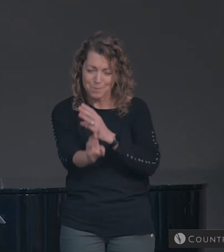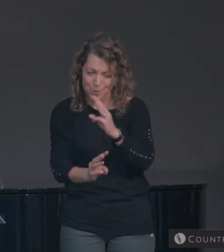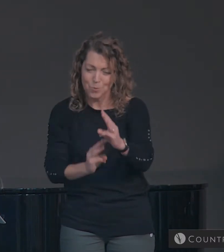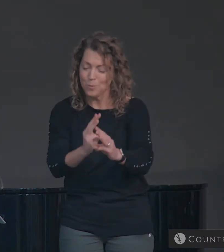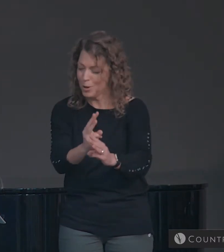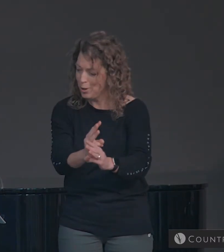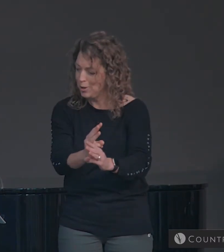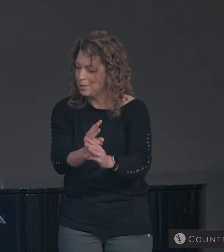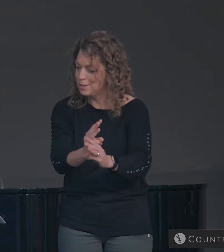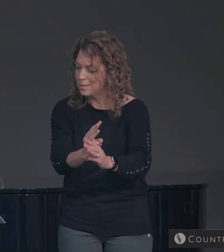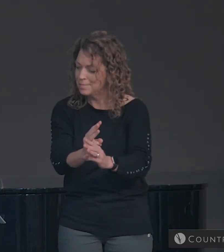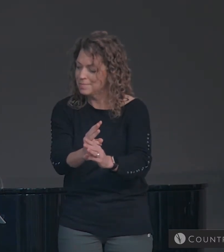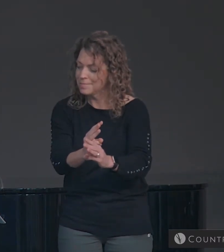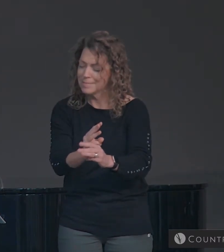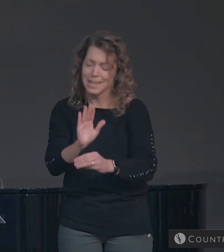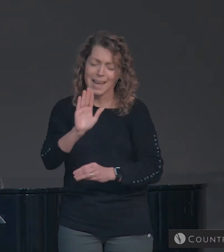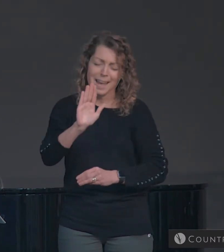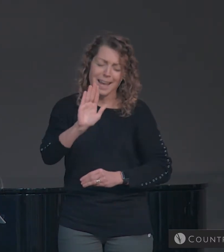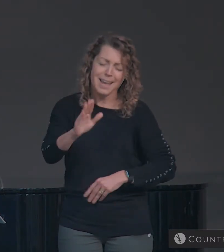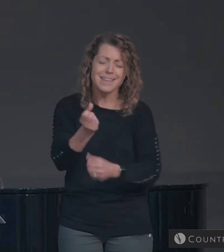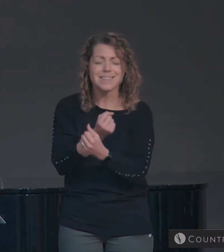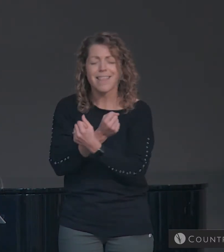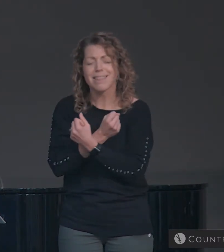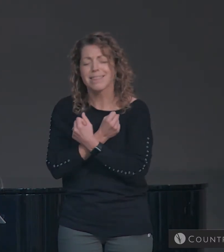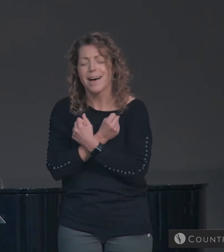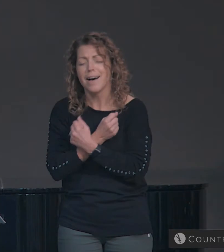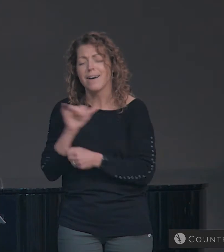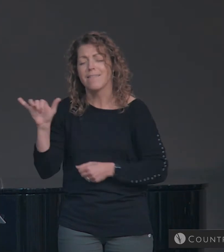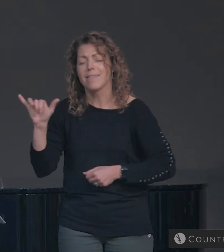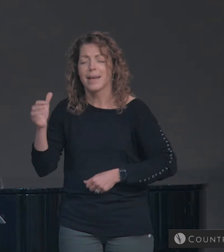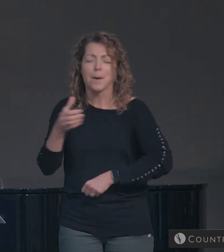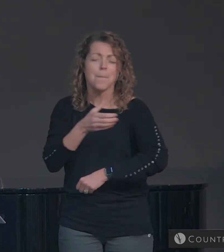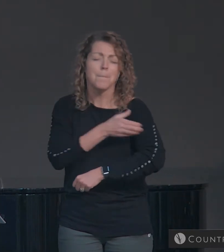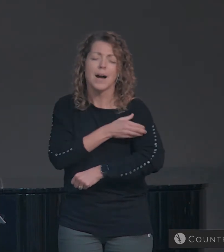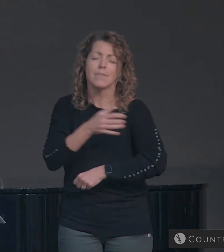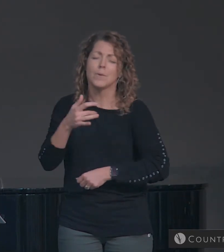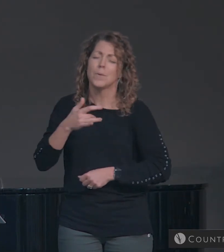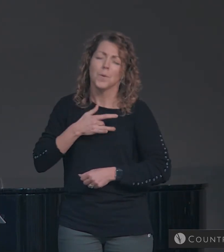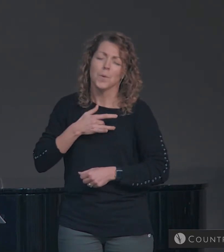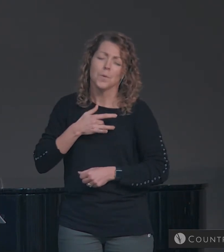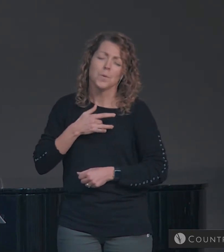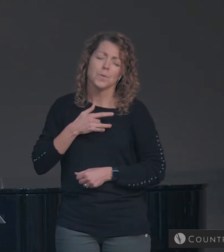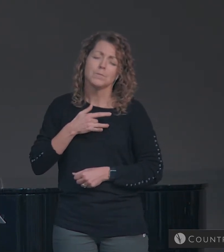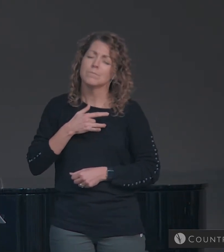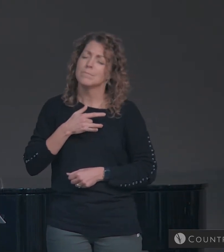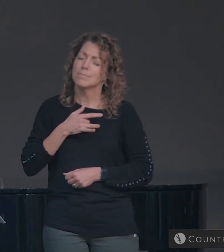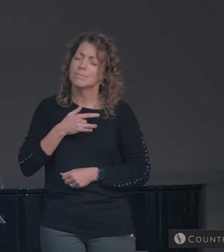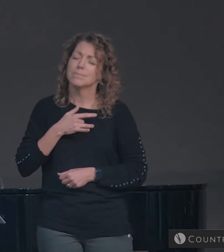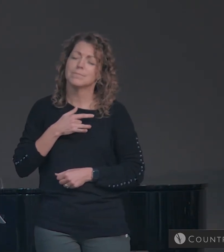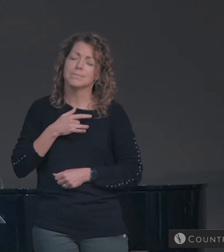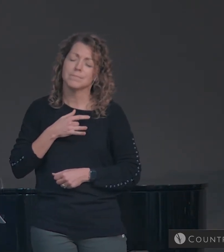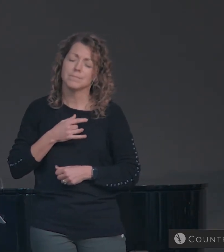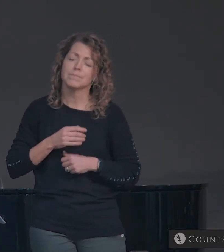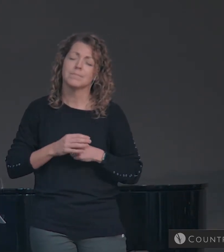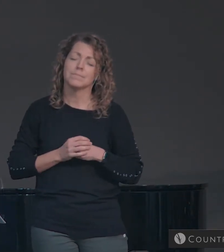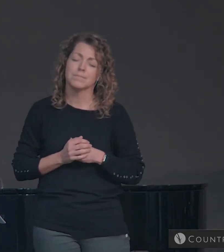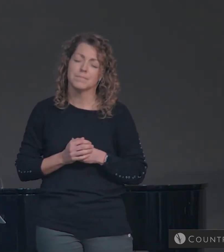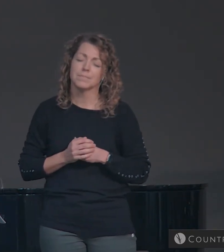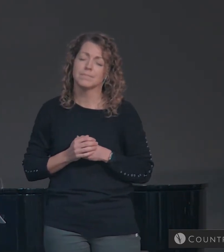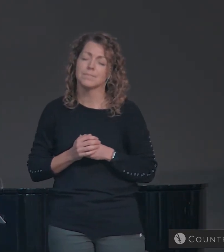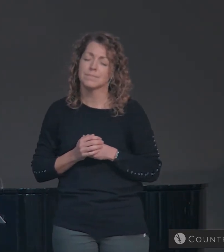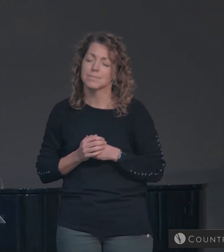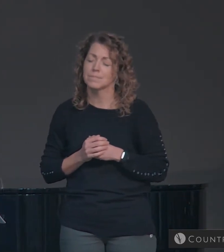came to the world in his love like a mighty